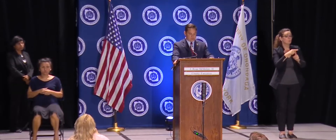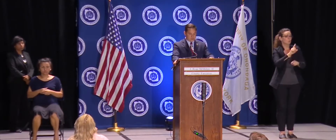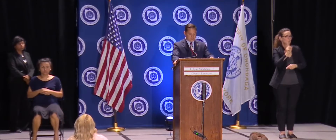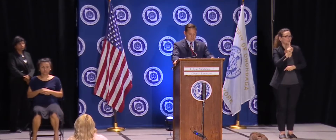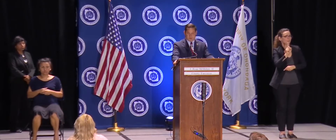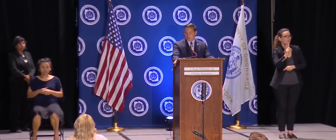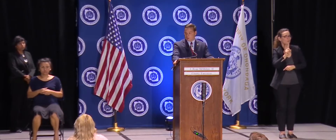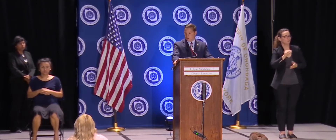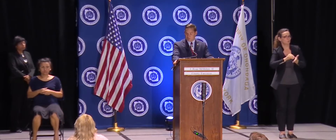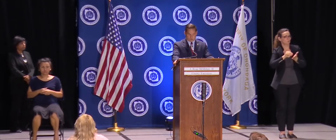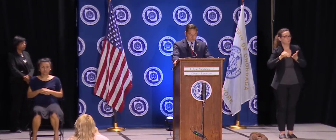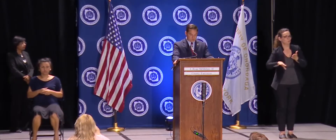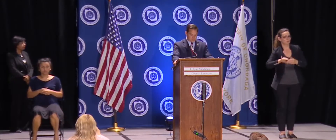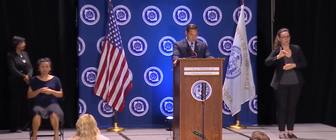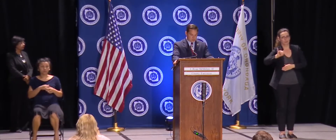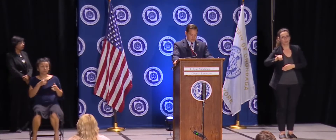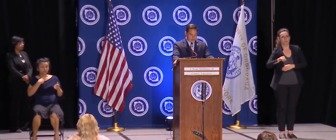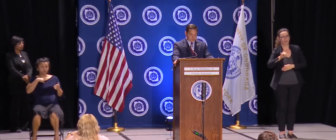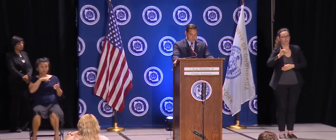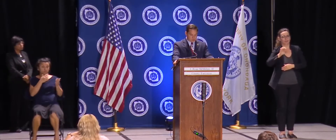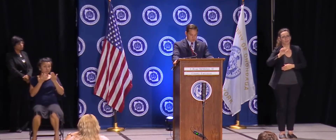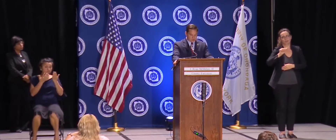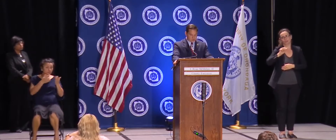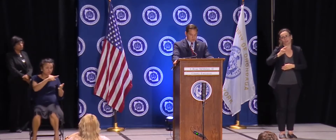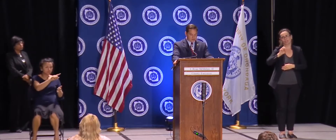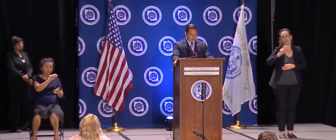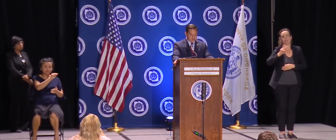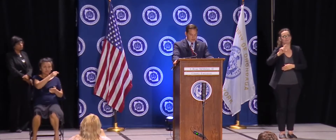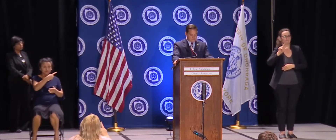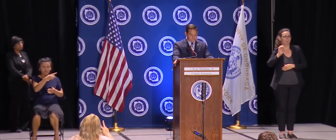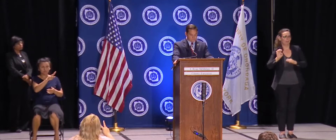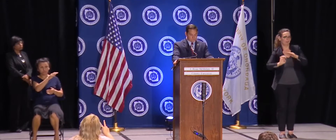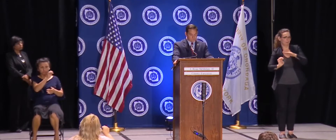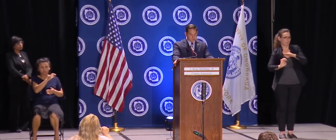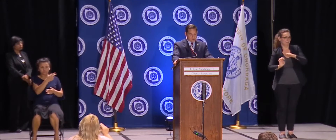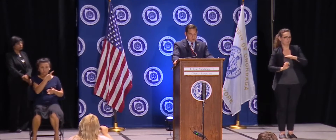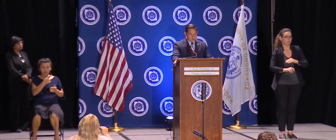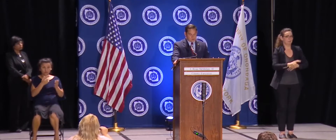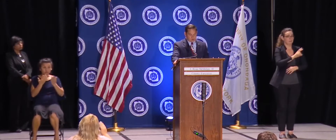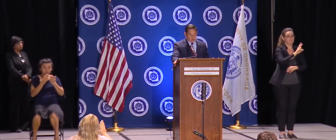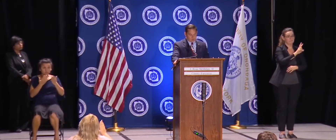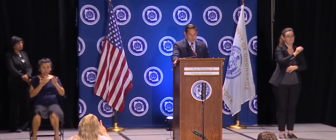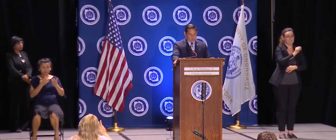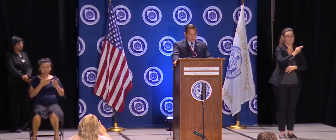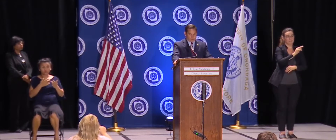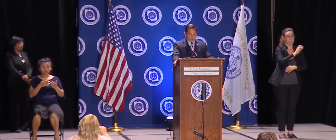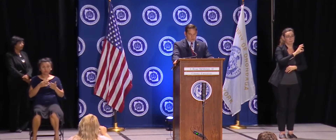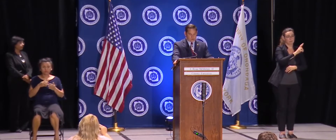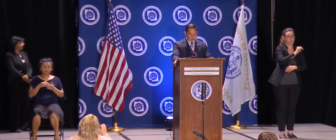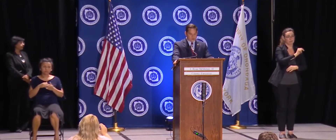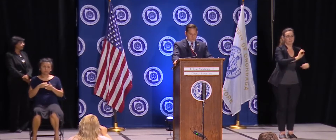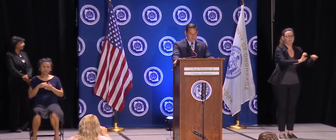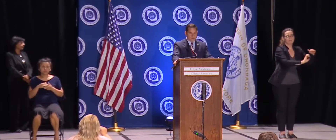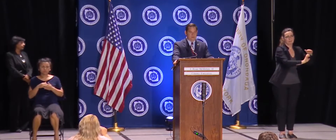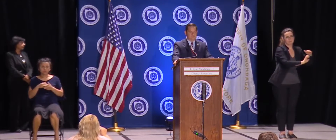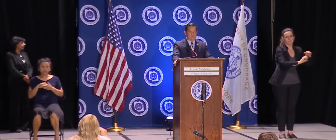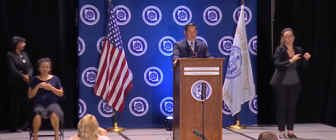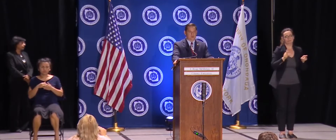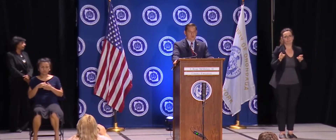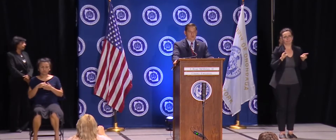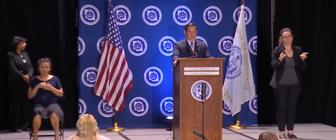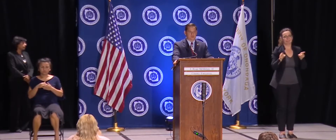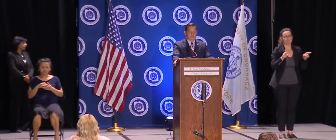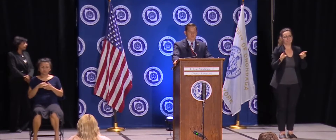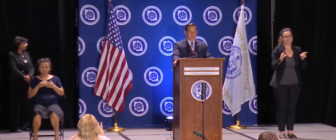Buren Elementary. Dr. Gupta is with me today. We can answer some questions related to that. But we're working very closely with upstate,